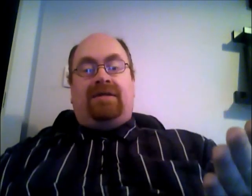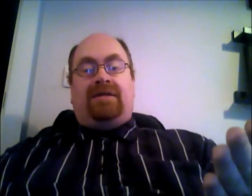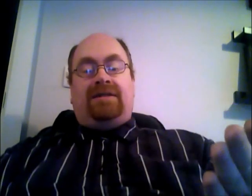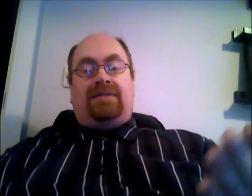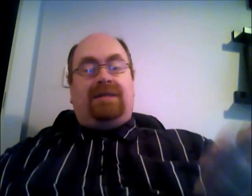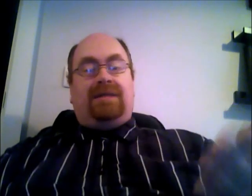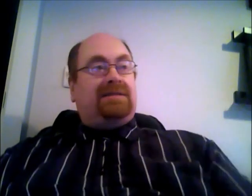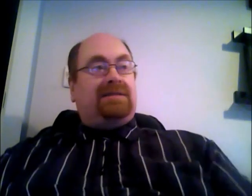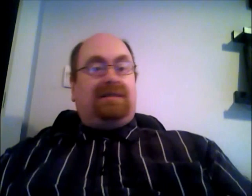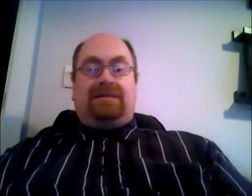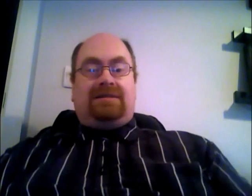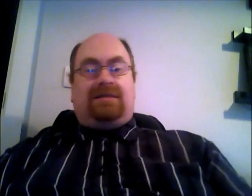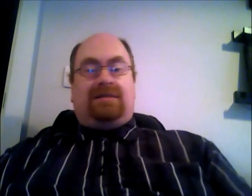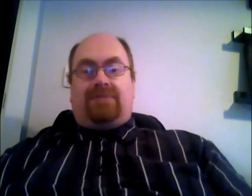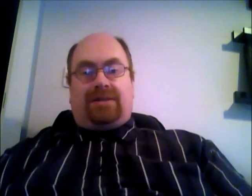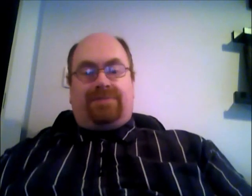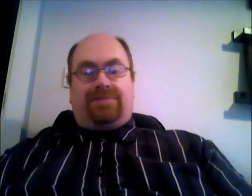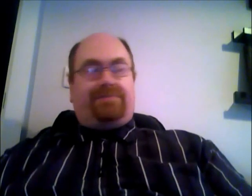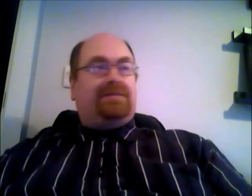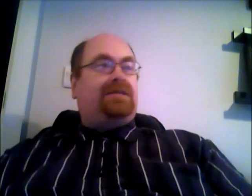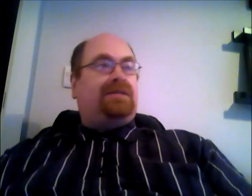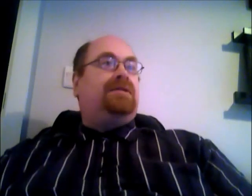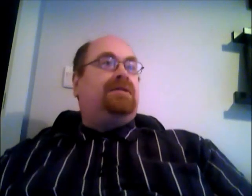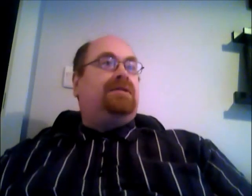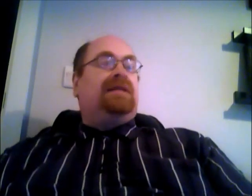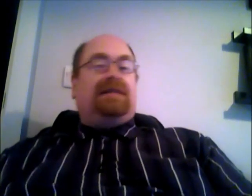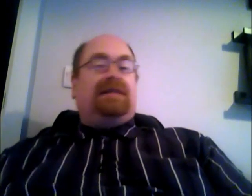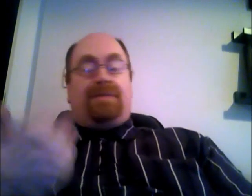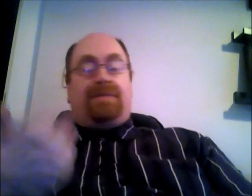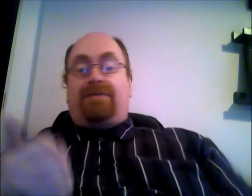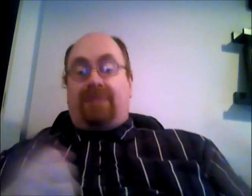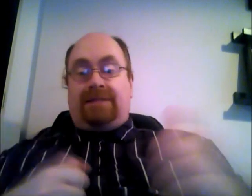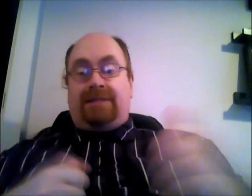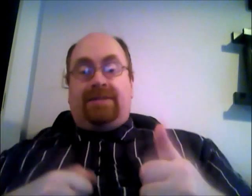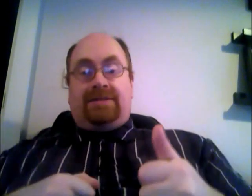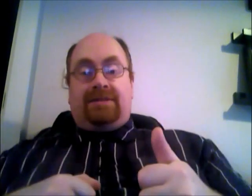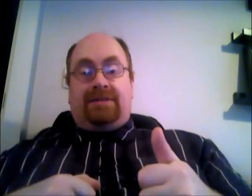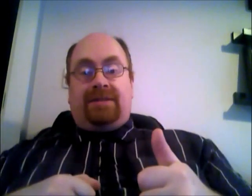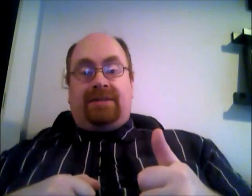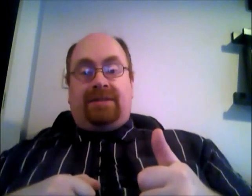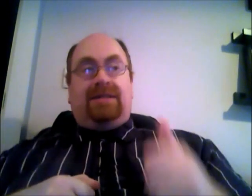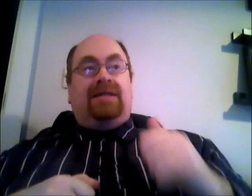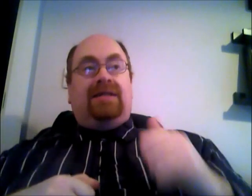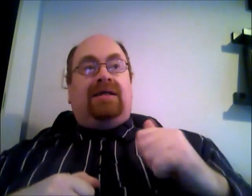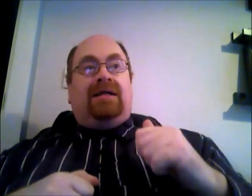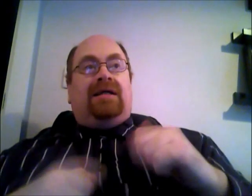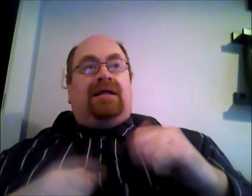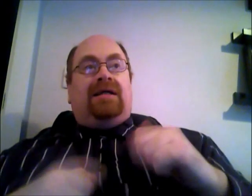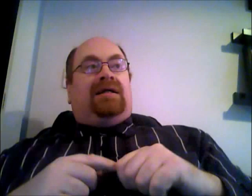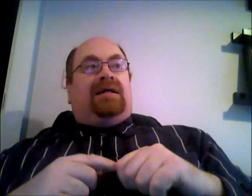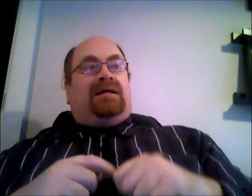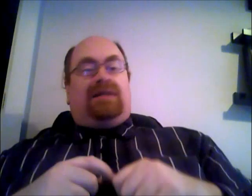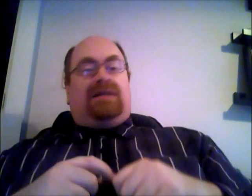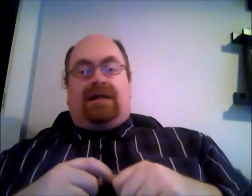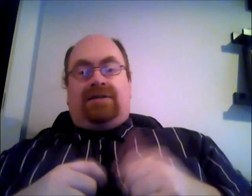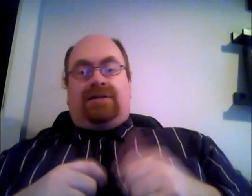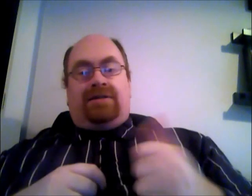other places it's just not worked so there are people have a right to be concerned about that i don't know about the